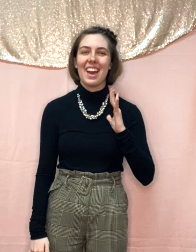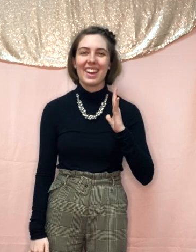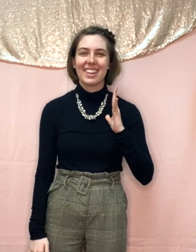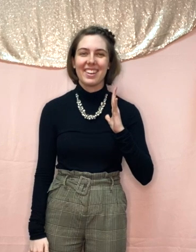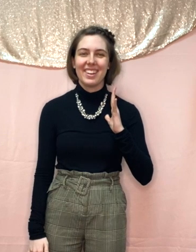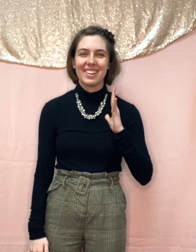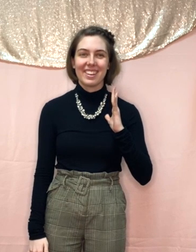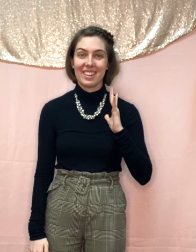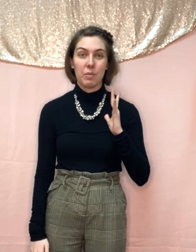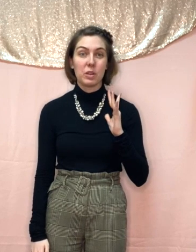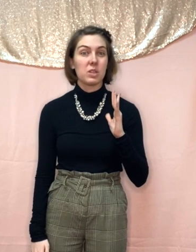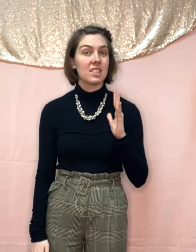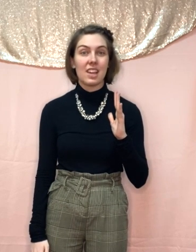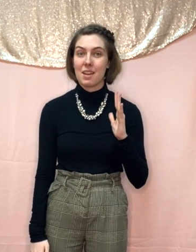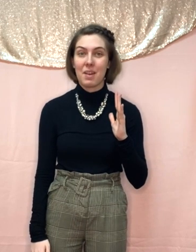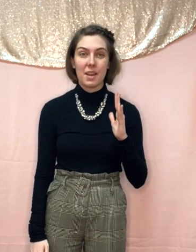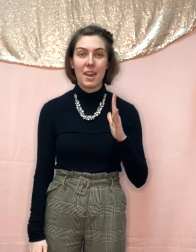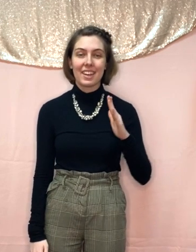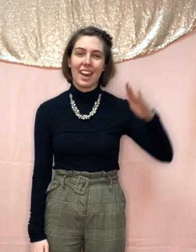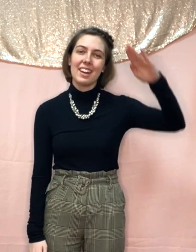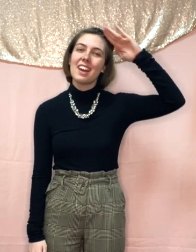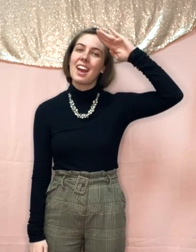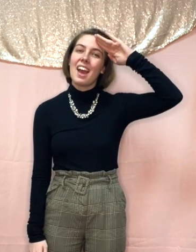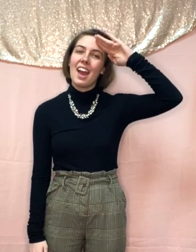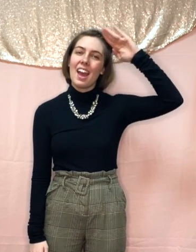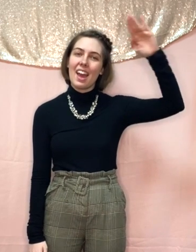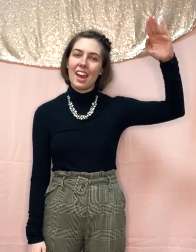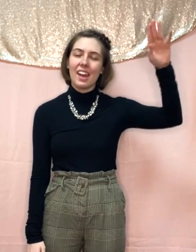day. Good, then we do the same Hey, May again.